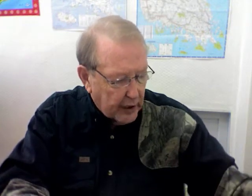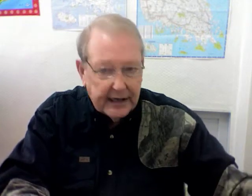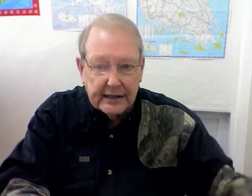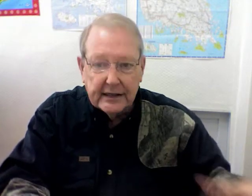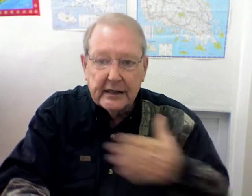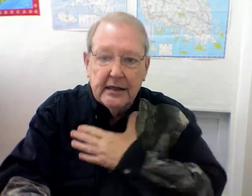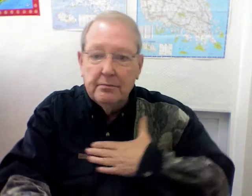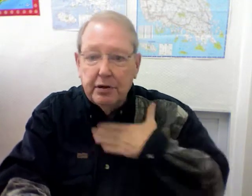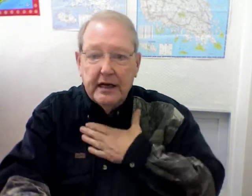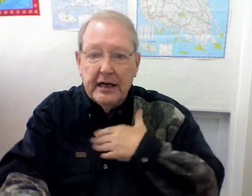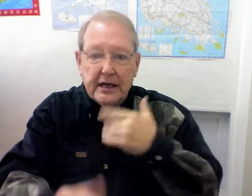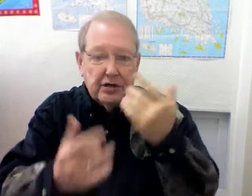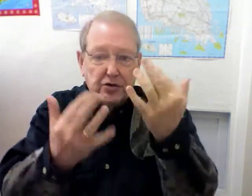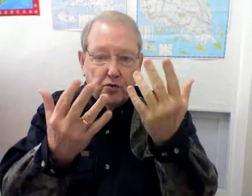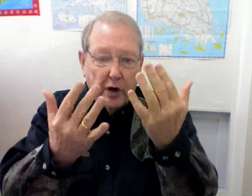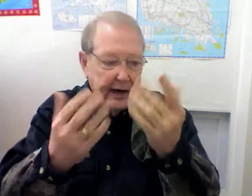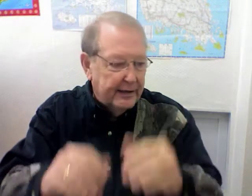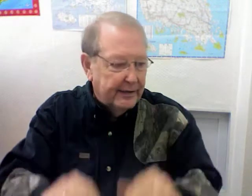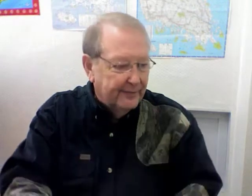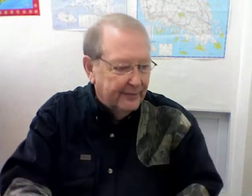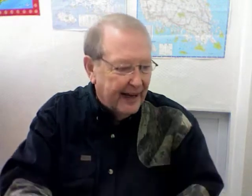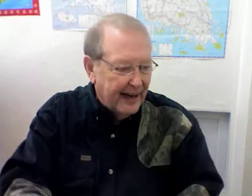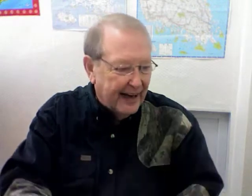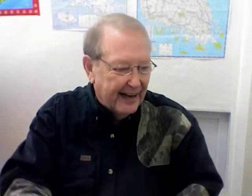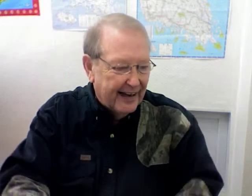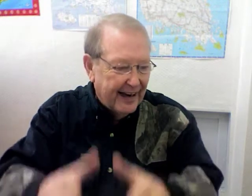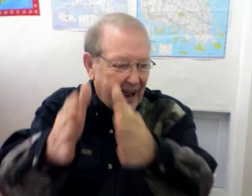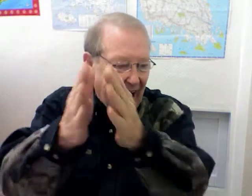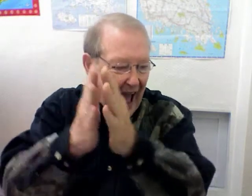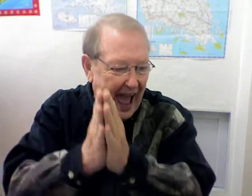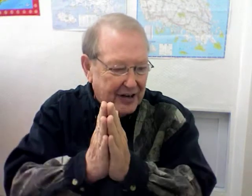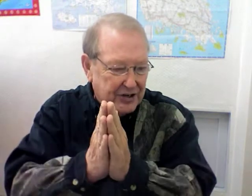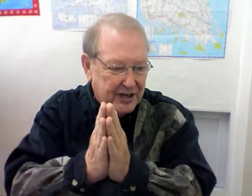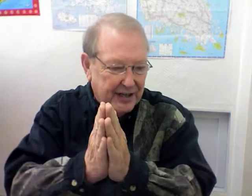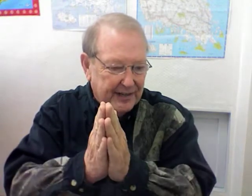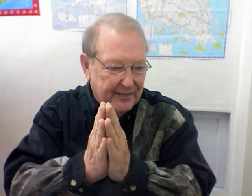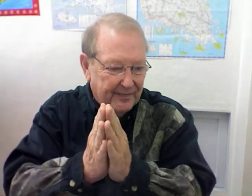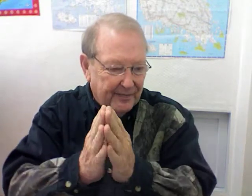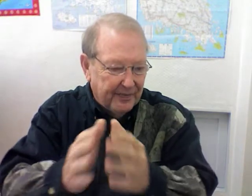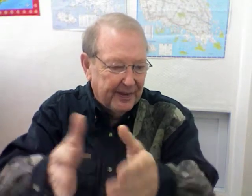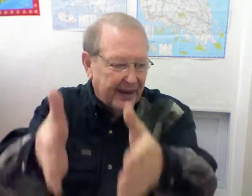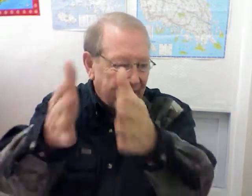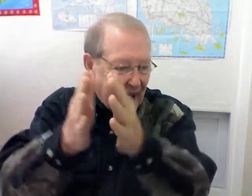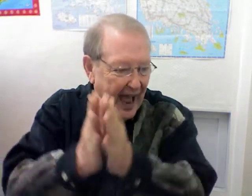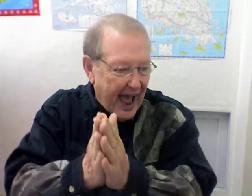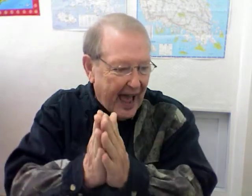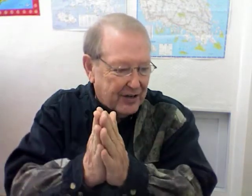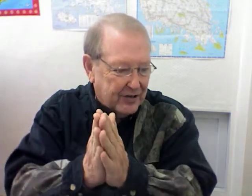Wait. Please. Wait. Wait. Ask. Ask.